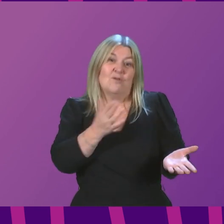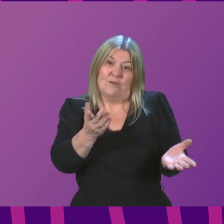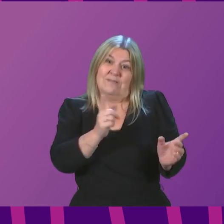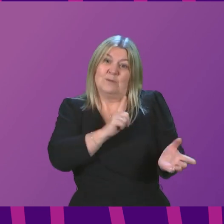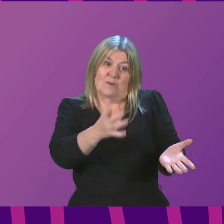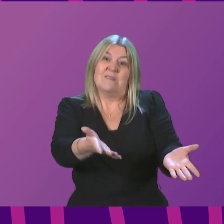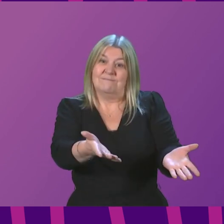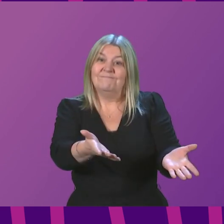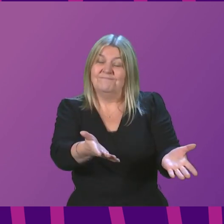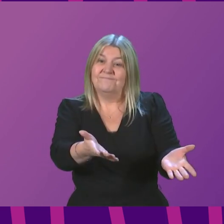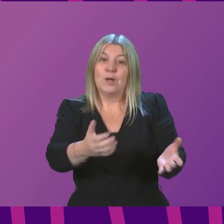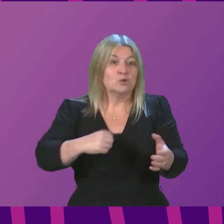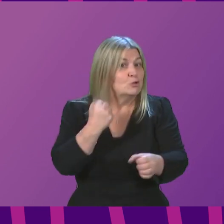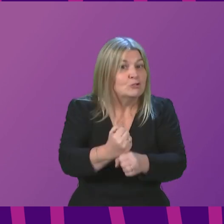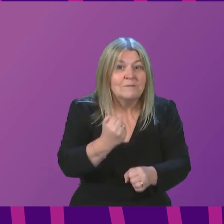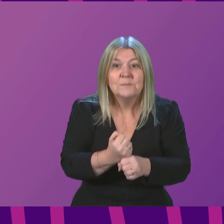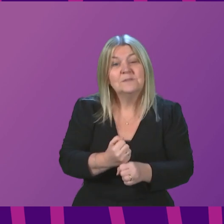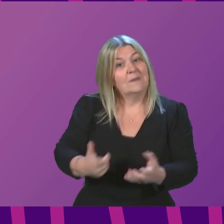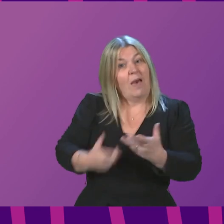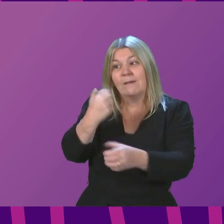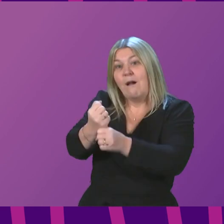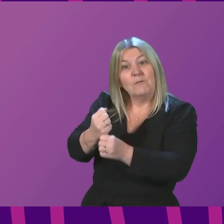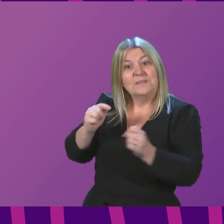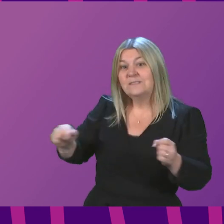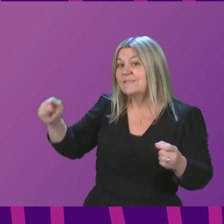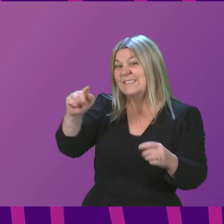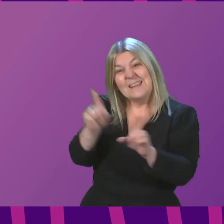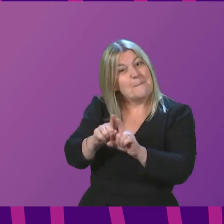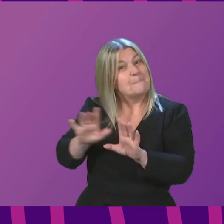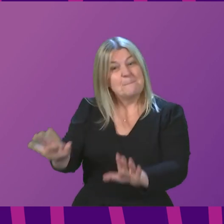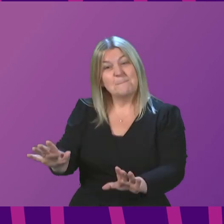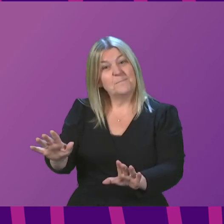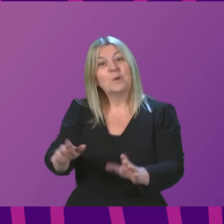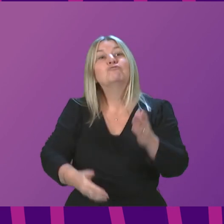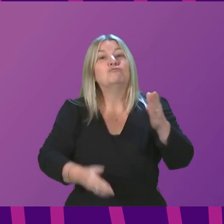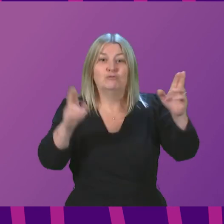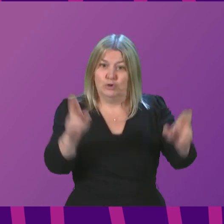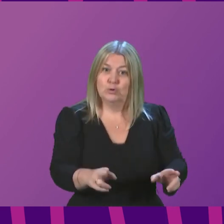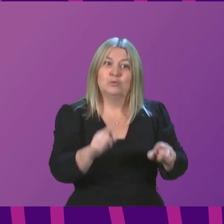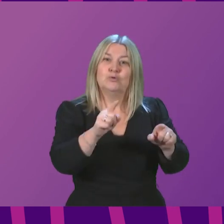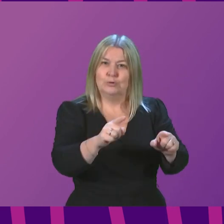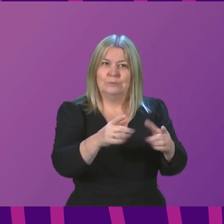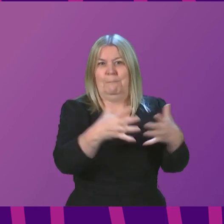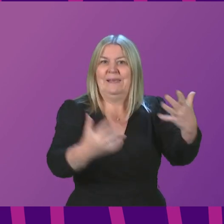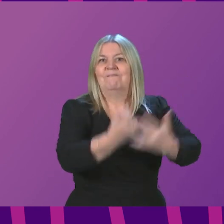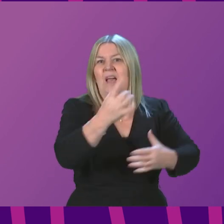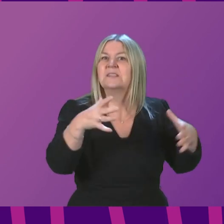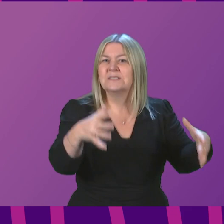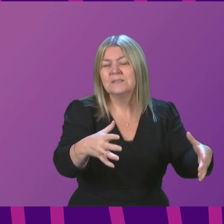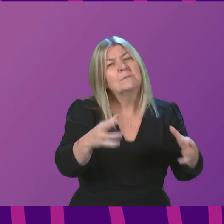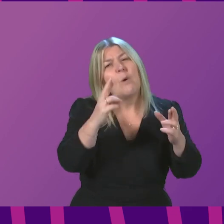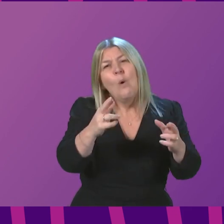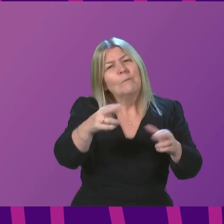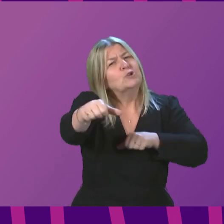the Scottish Government, in common with many other governments, have taken these decisions. Hopefully, they will not last for